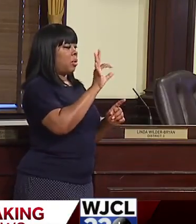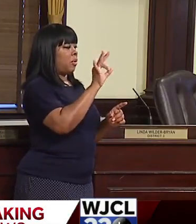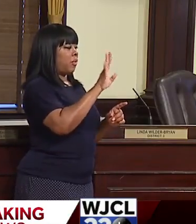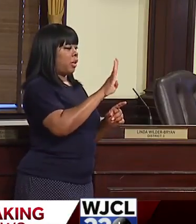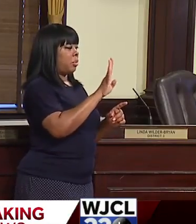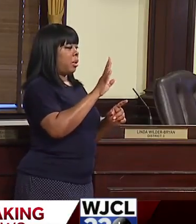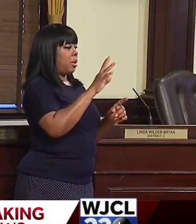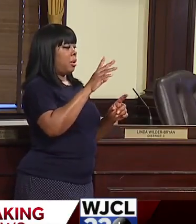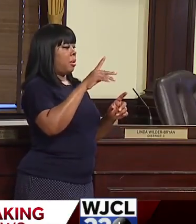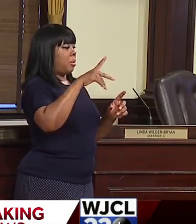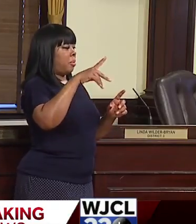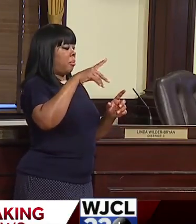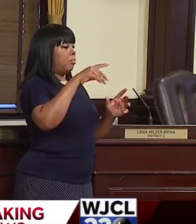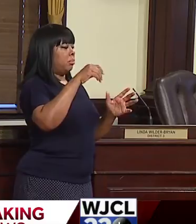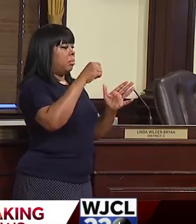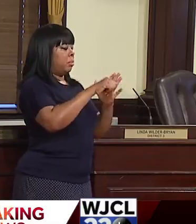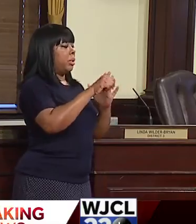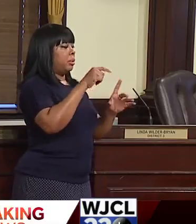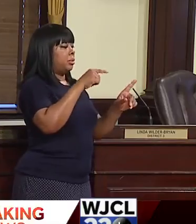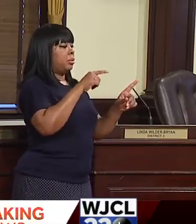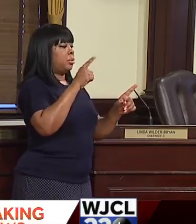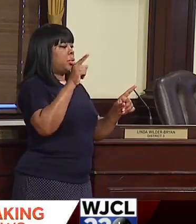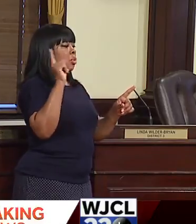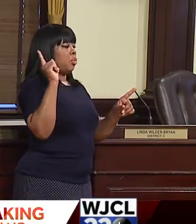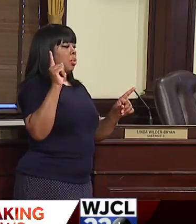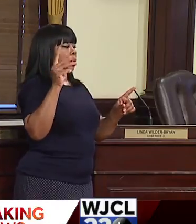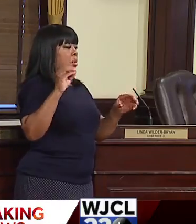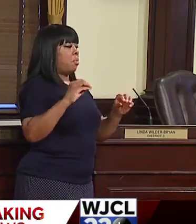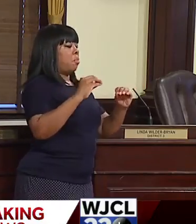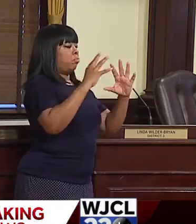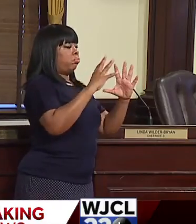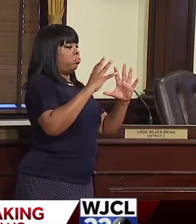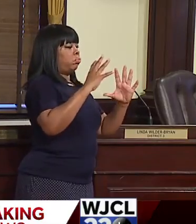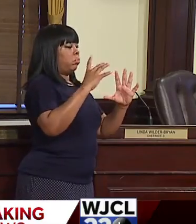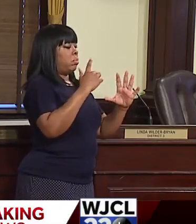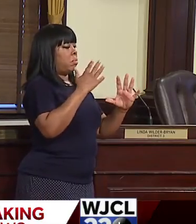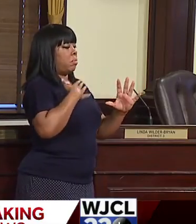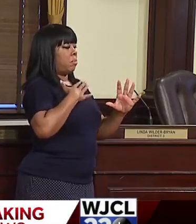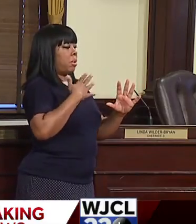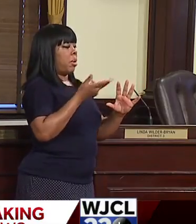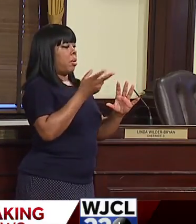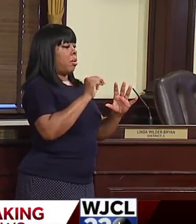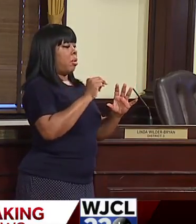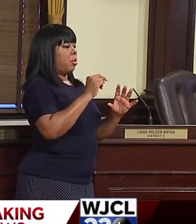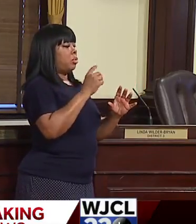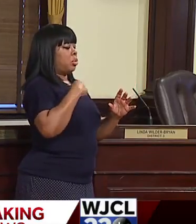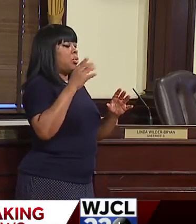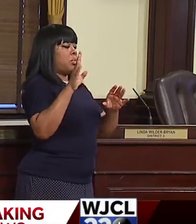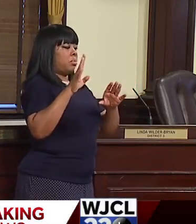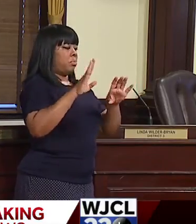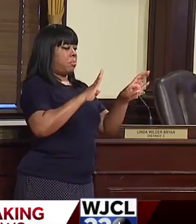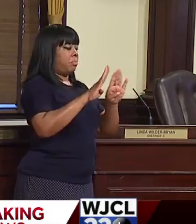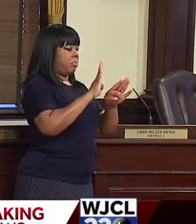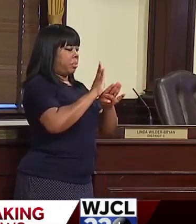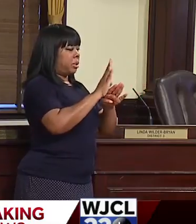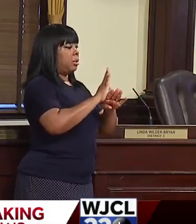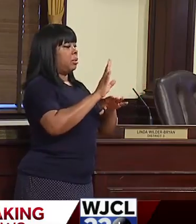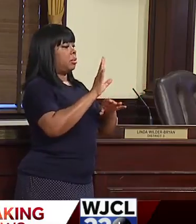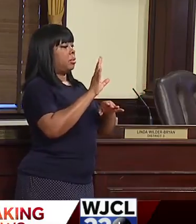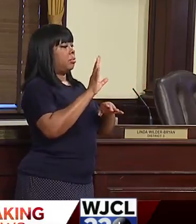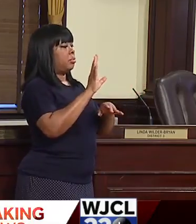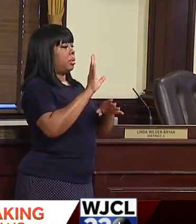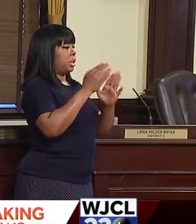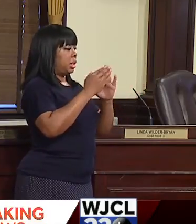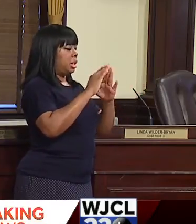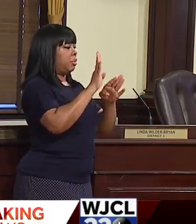federal cases cited was not in this district. So I think that's the first thing. The priest, the presupposition is, is